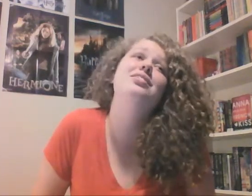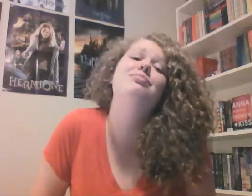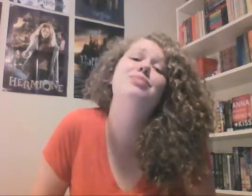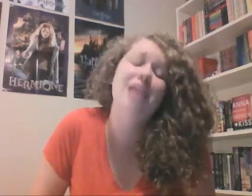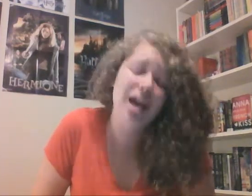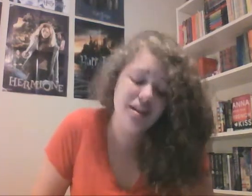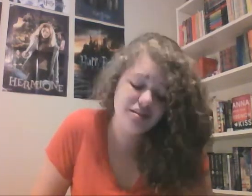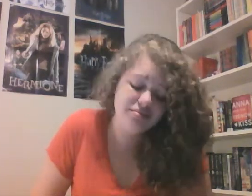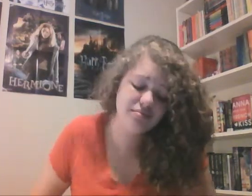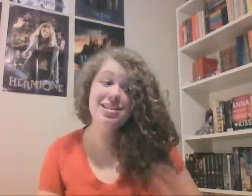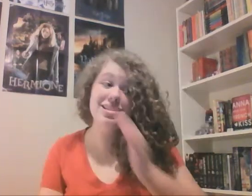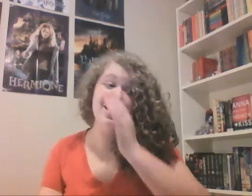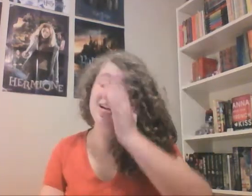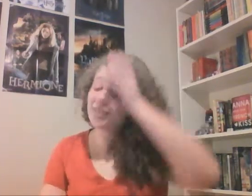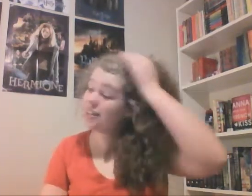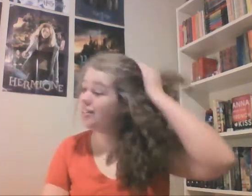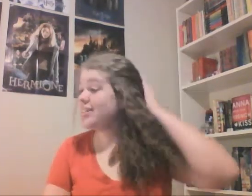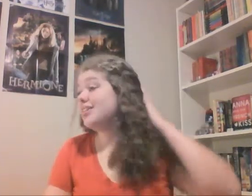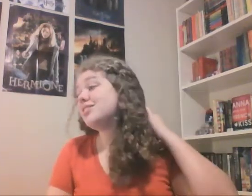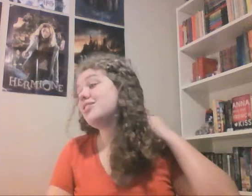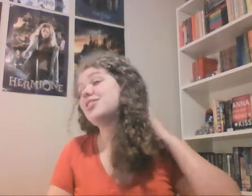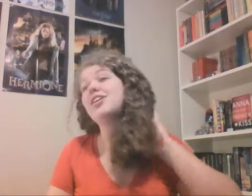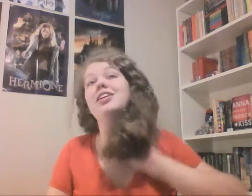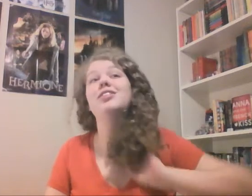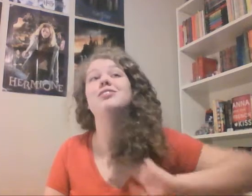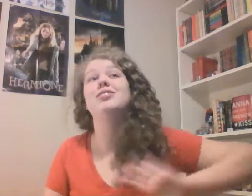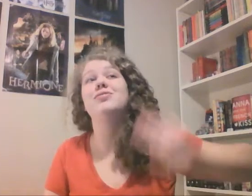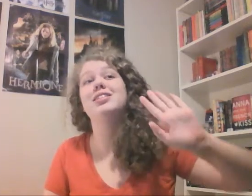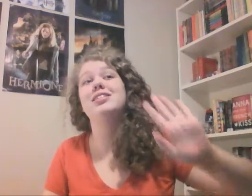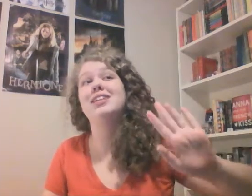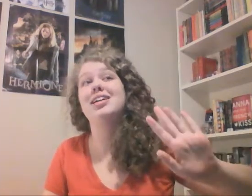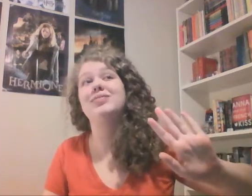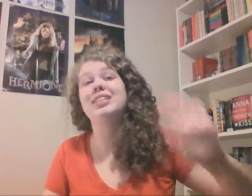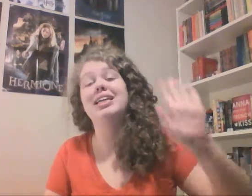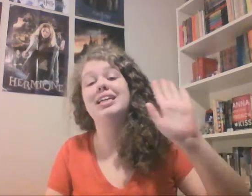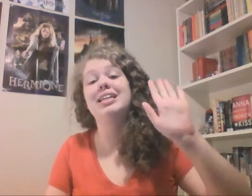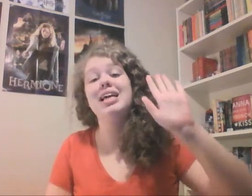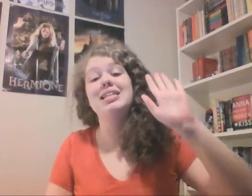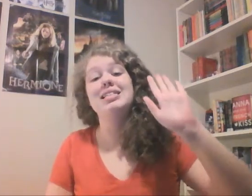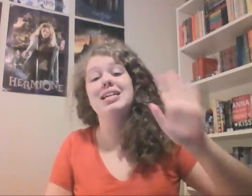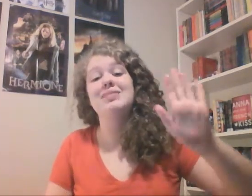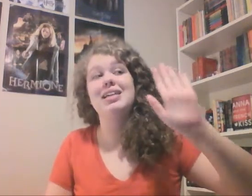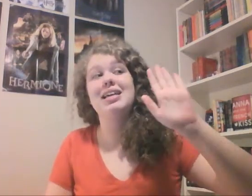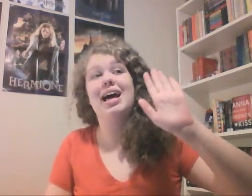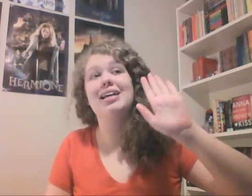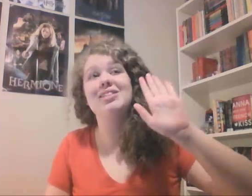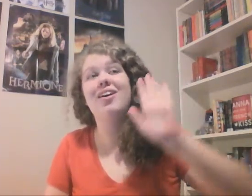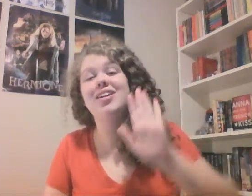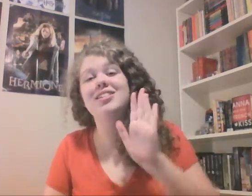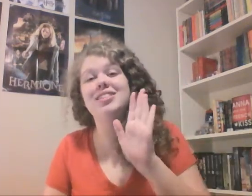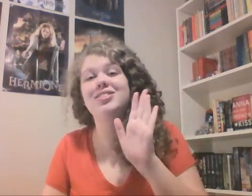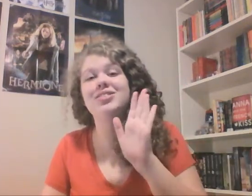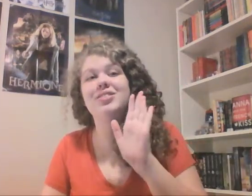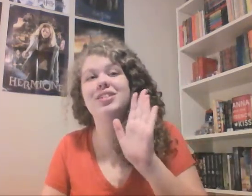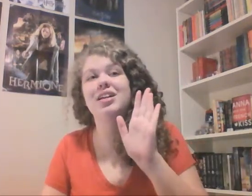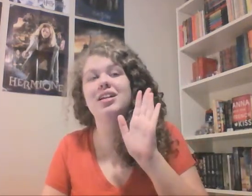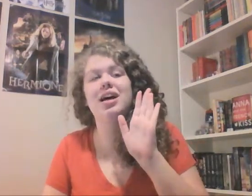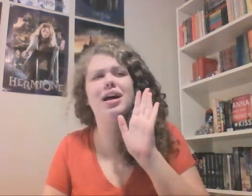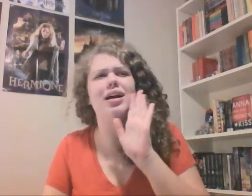sad. Simon. So the shot then goes over to Simon and Simon has gone to, uh,